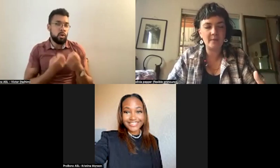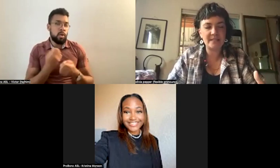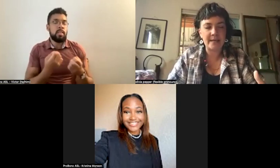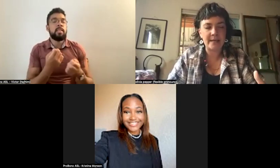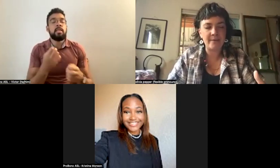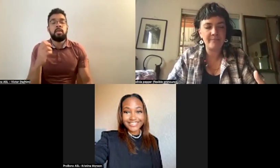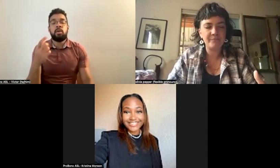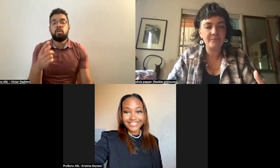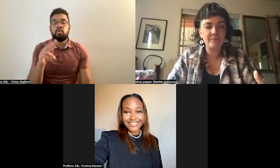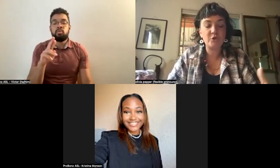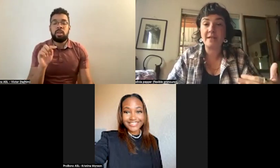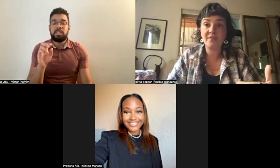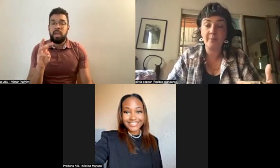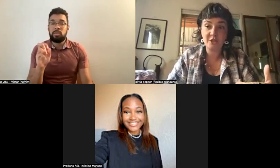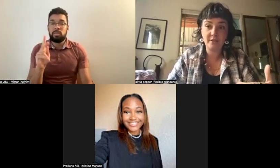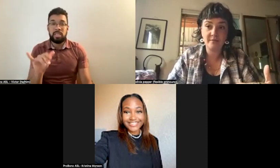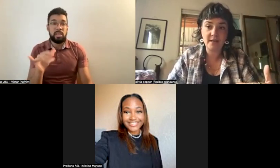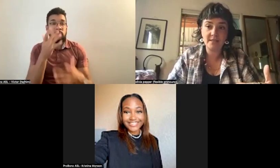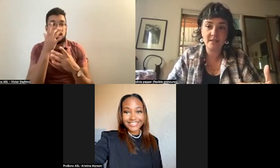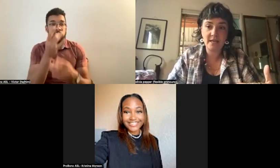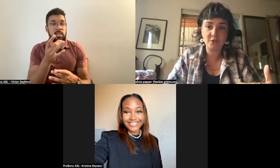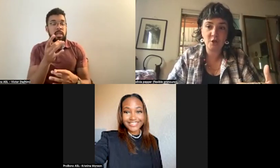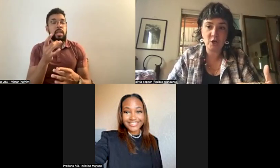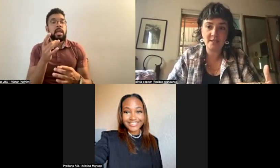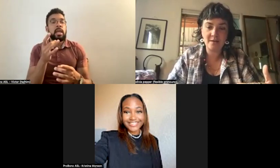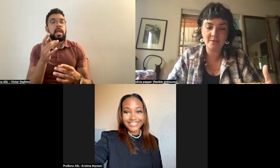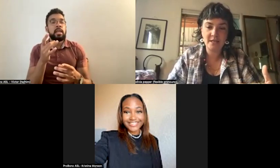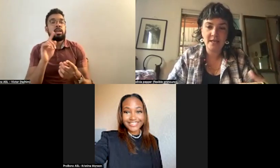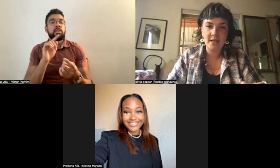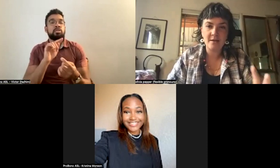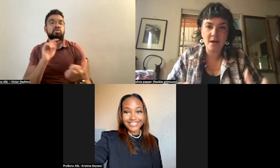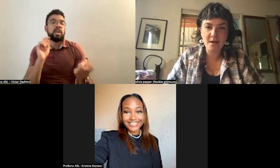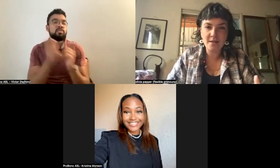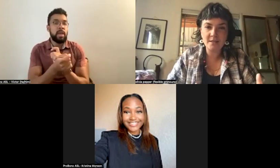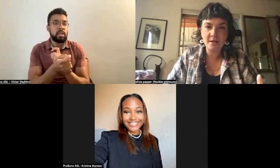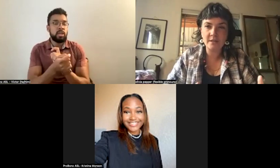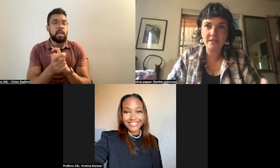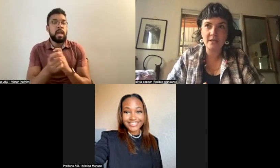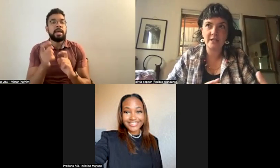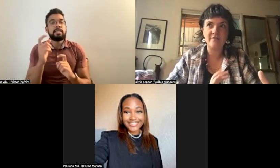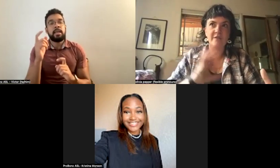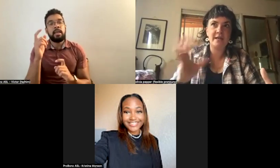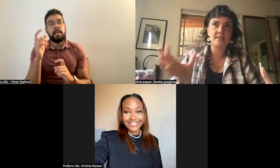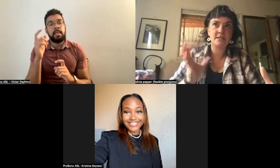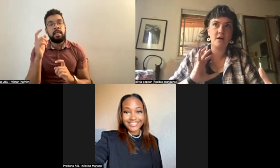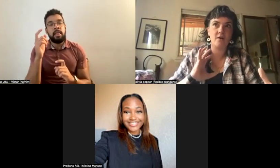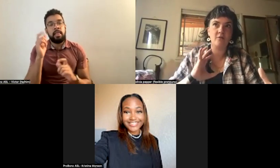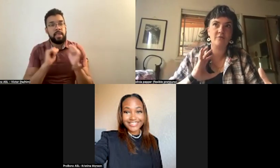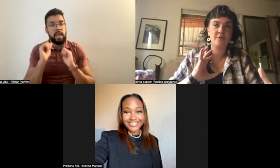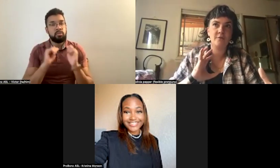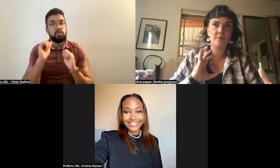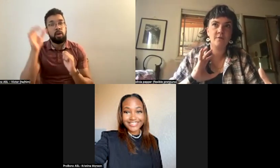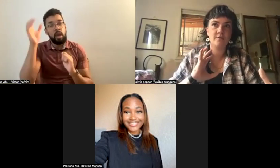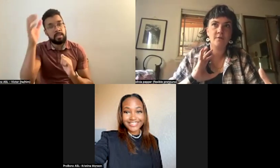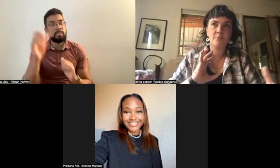I would say transformation as a theatrical concept, not necessarily the conveyance of